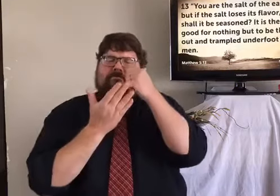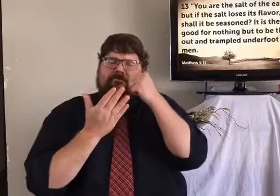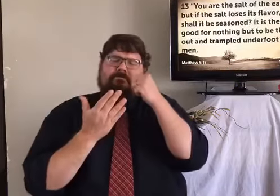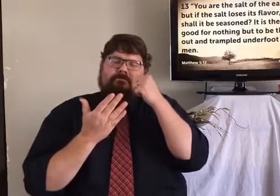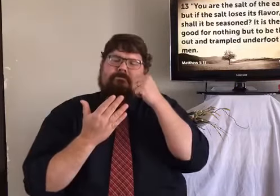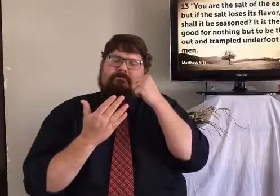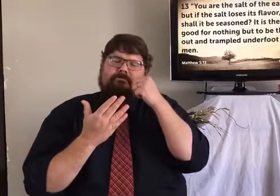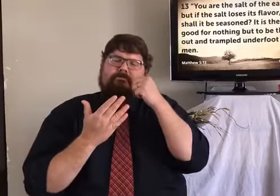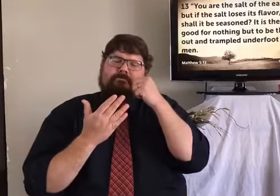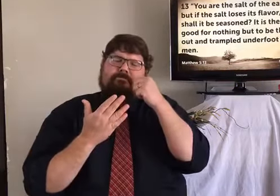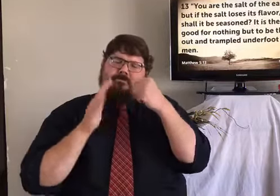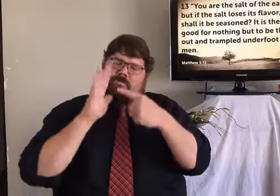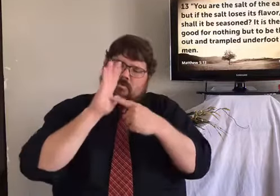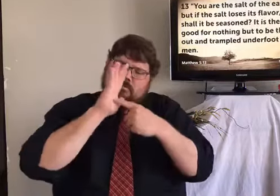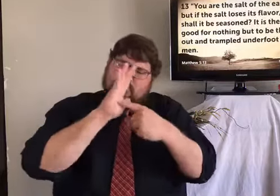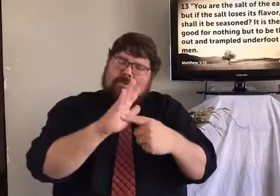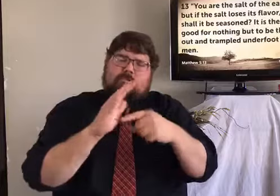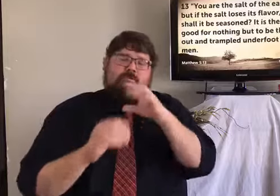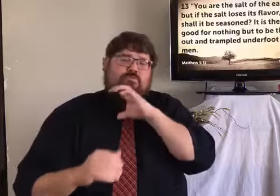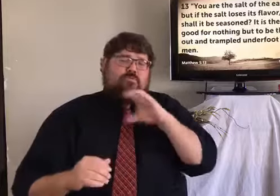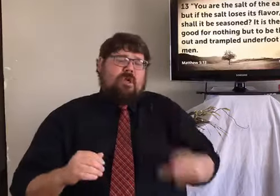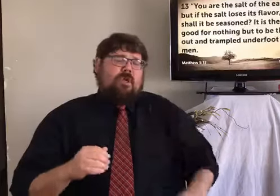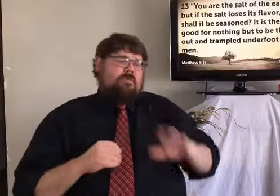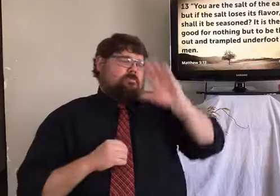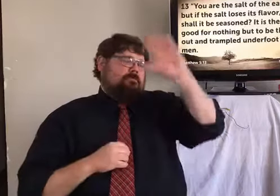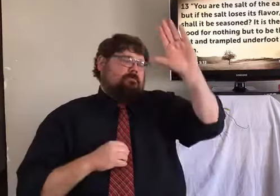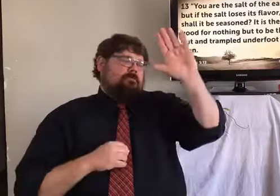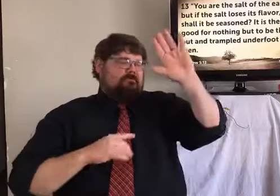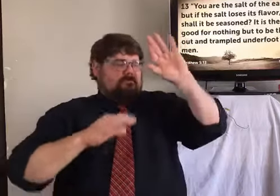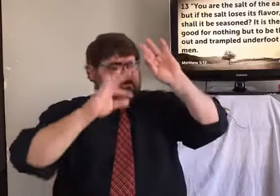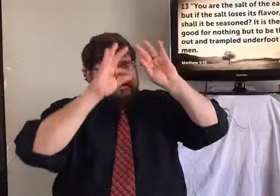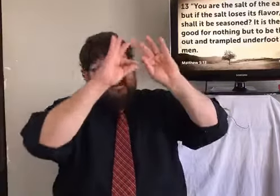would help us to have the proper balance sense of mercy and truth.